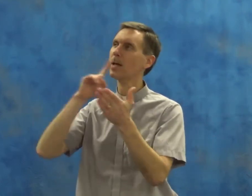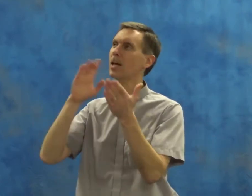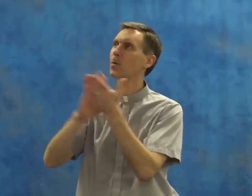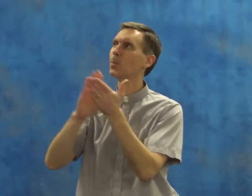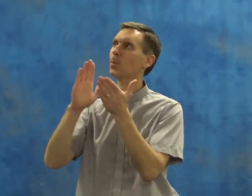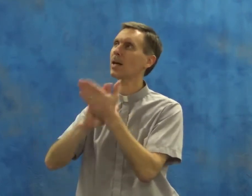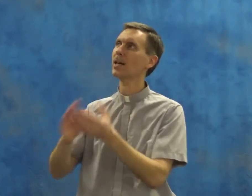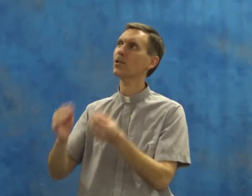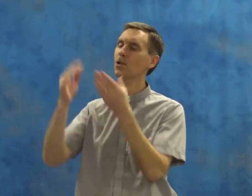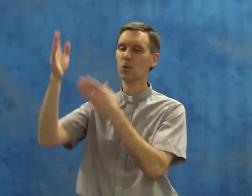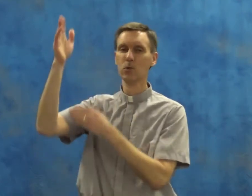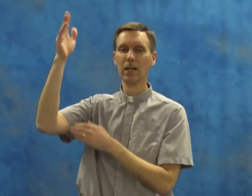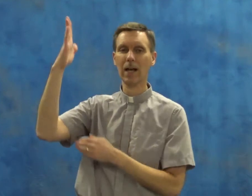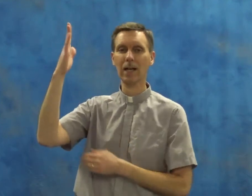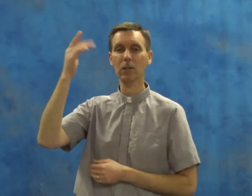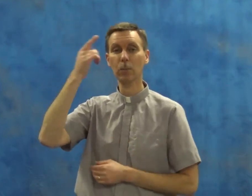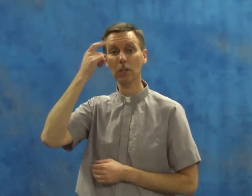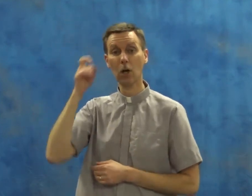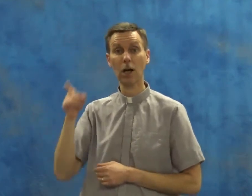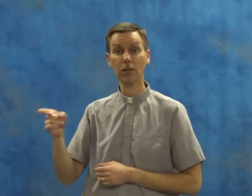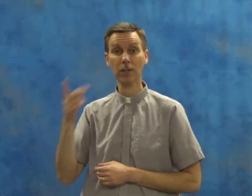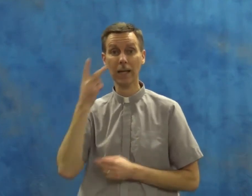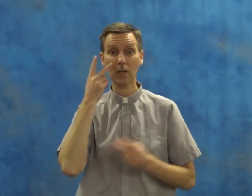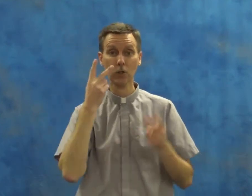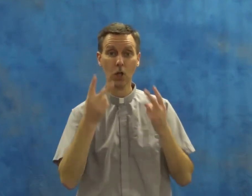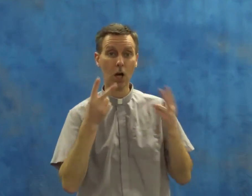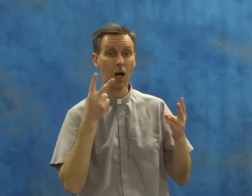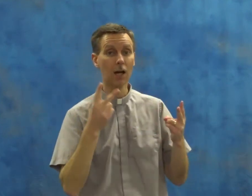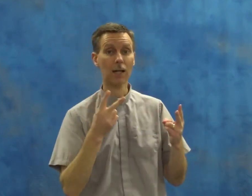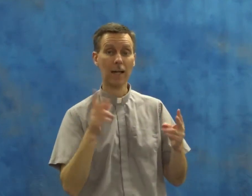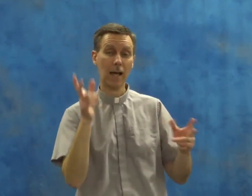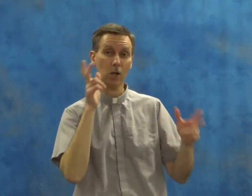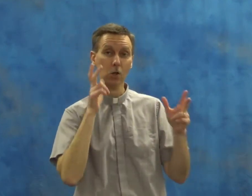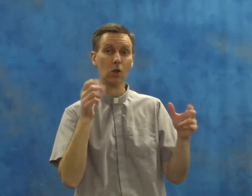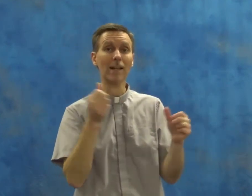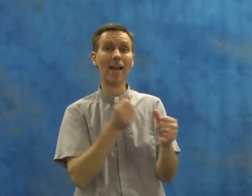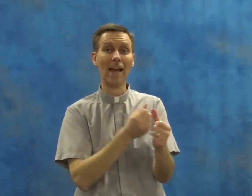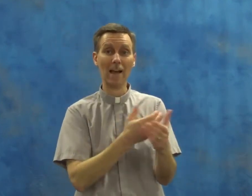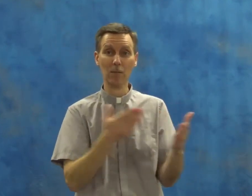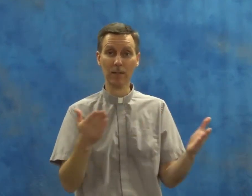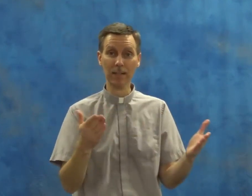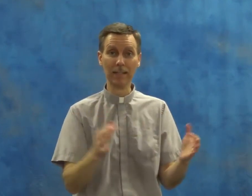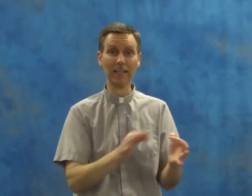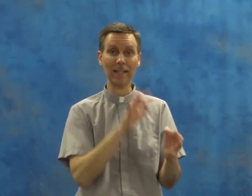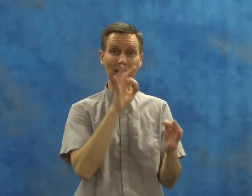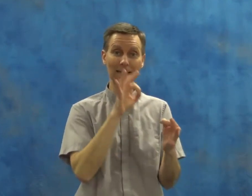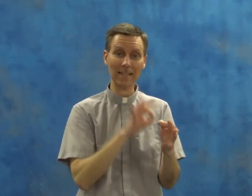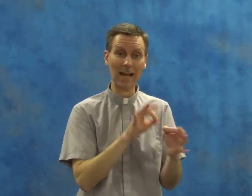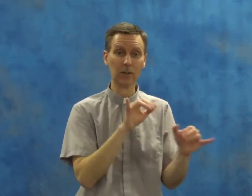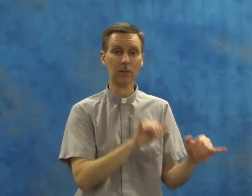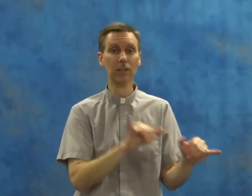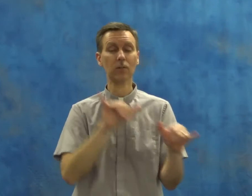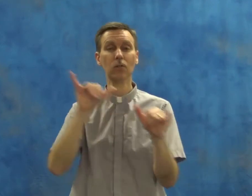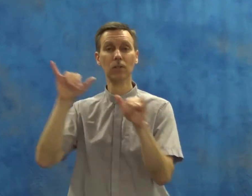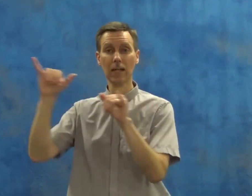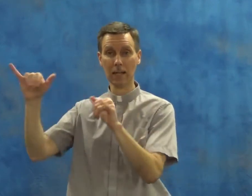and praise to God because they saw and heard everything exactly the same